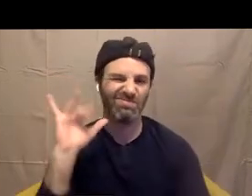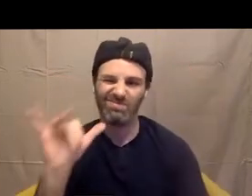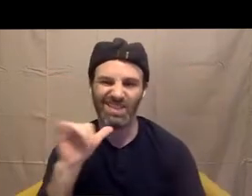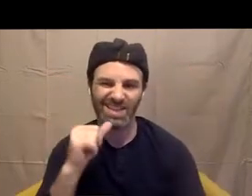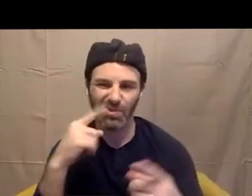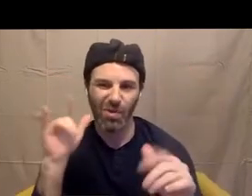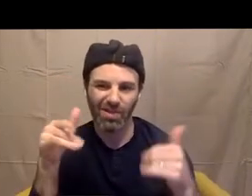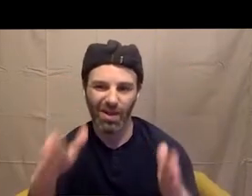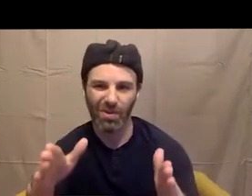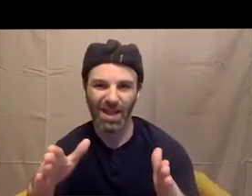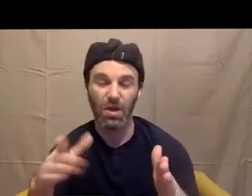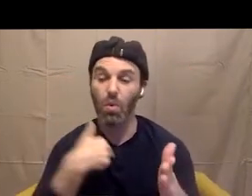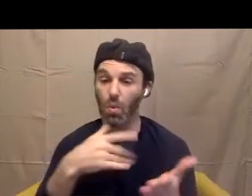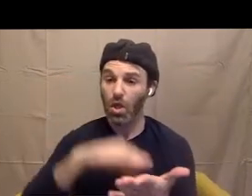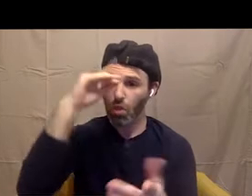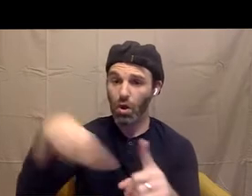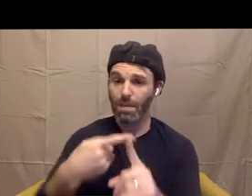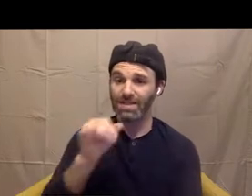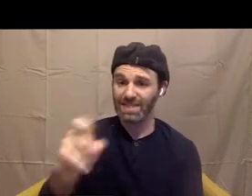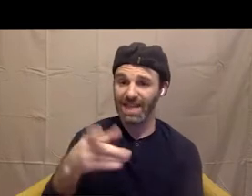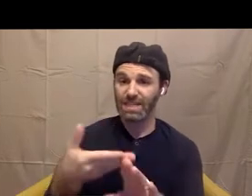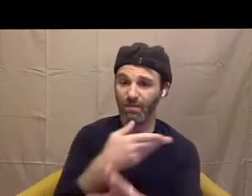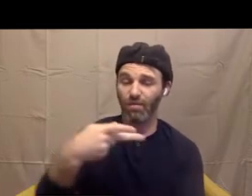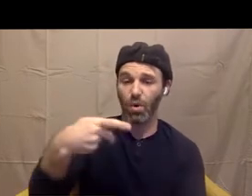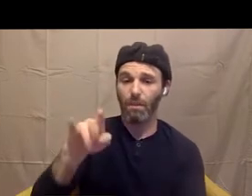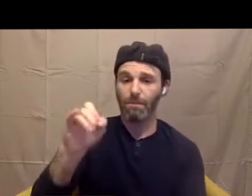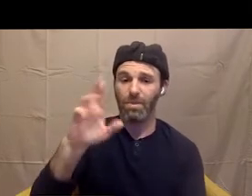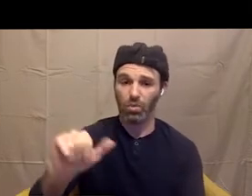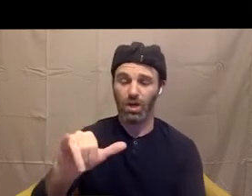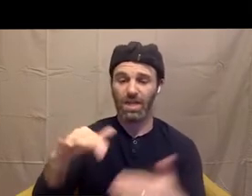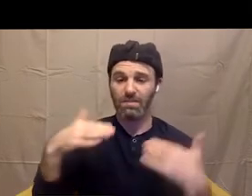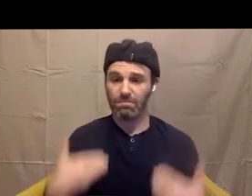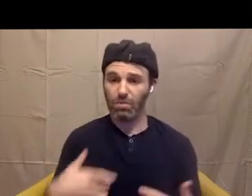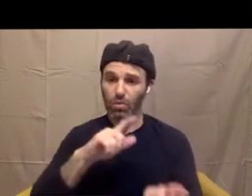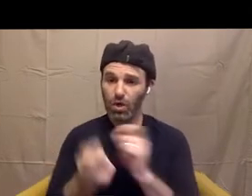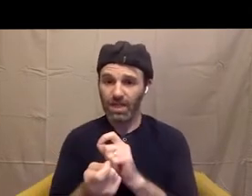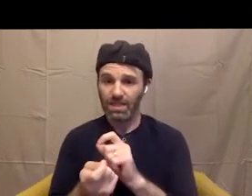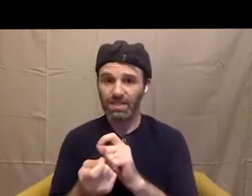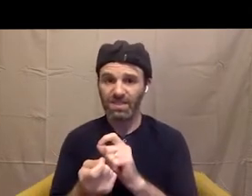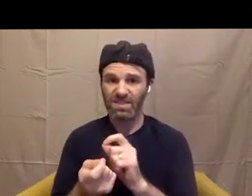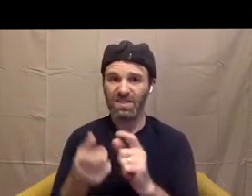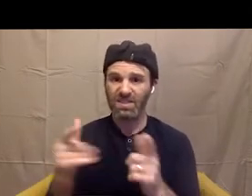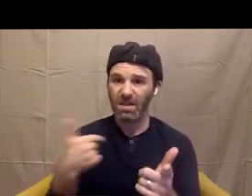And we never stop learning about it. Learning about sex is more than just learning where babies come from and how not to get a disease.